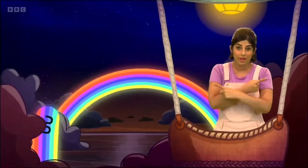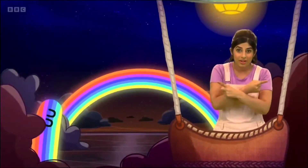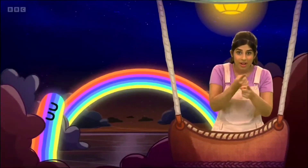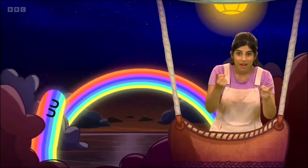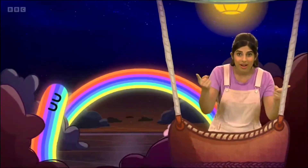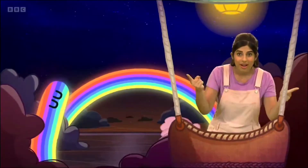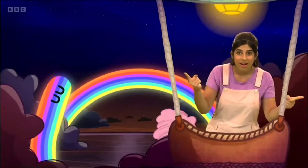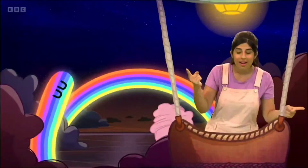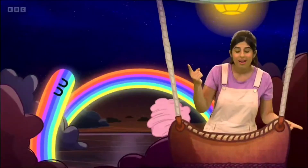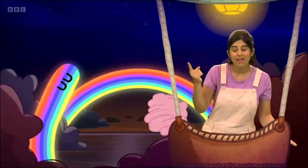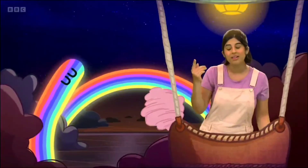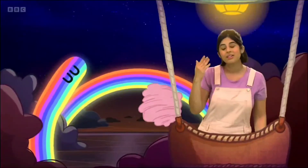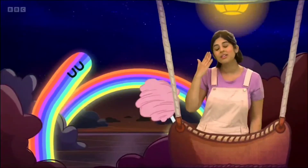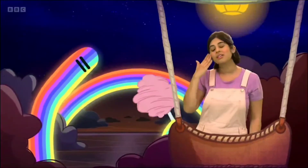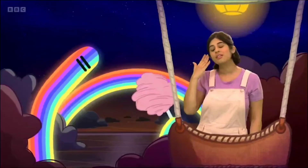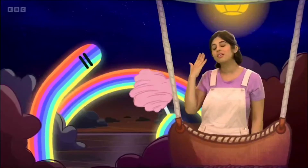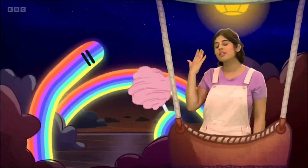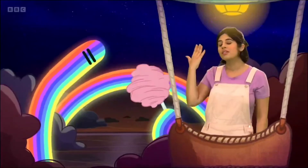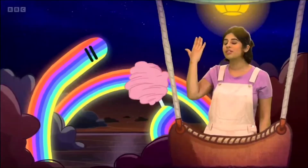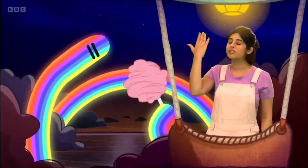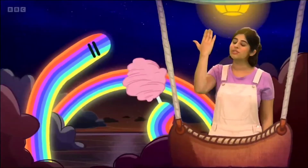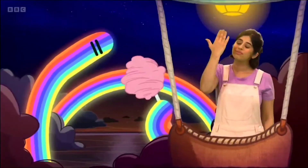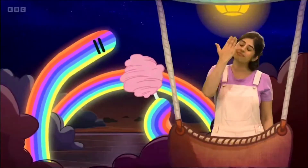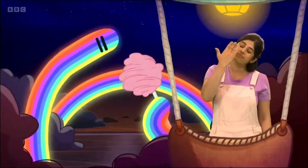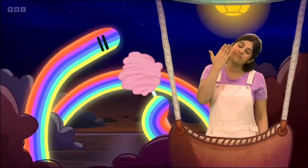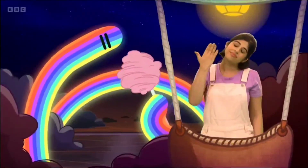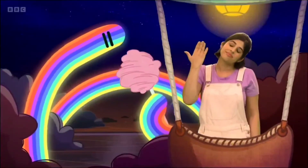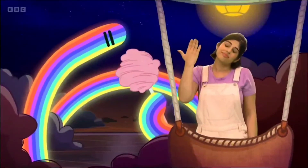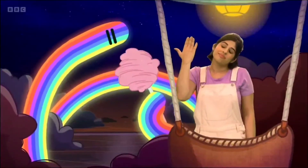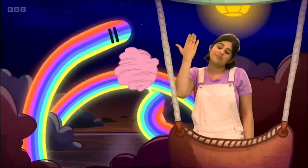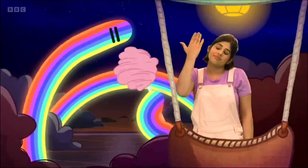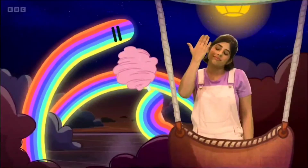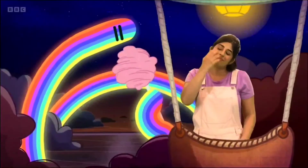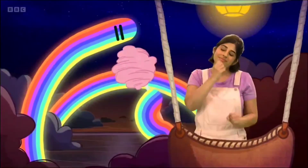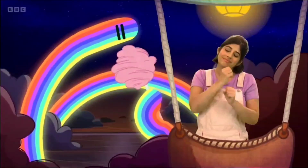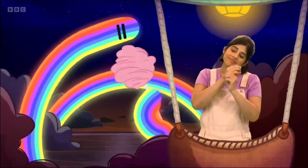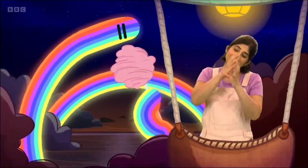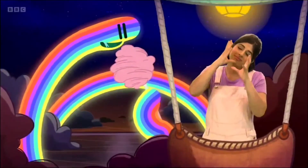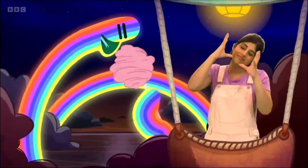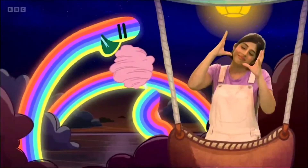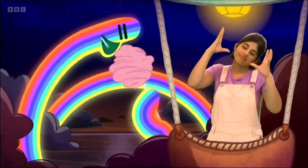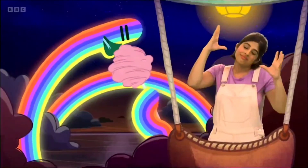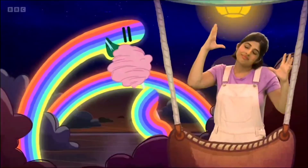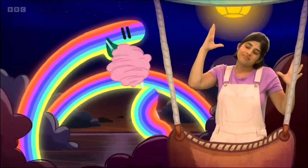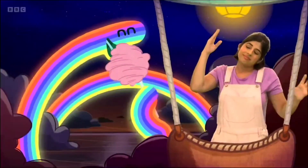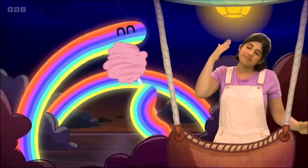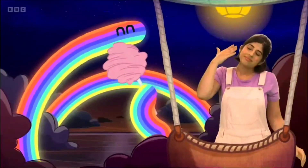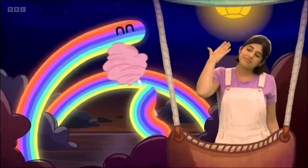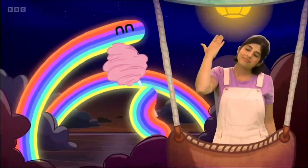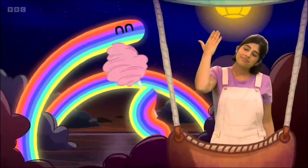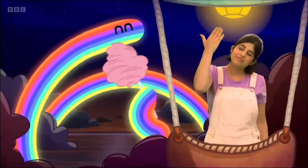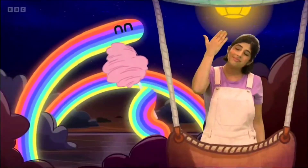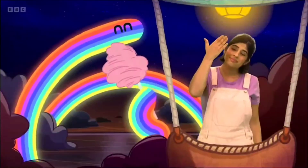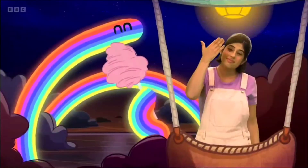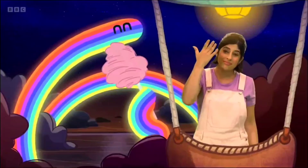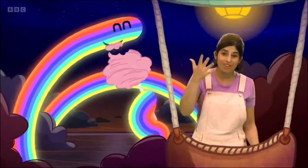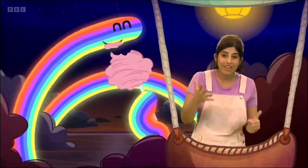And the dreams that you dare to dream really